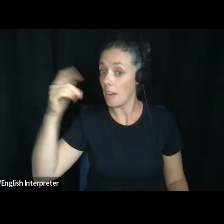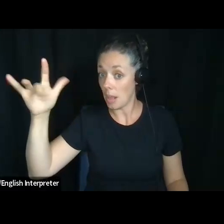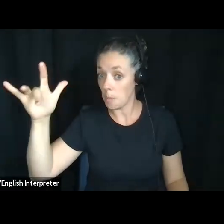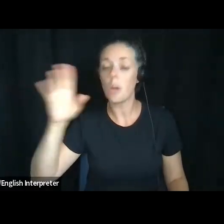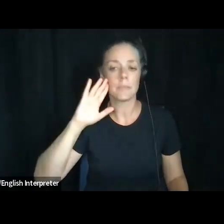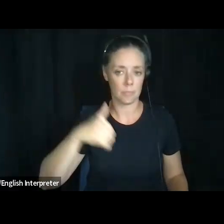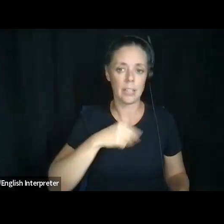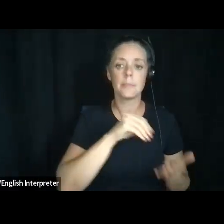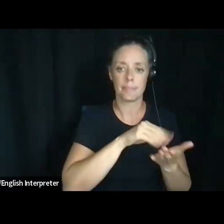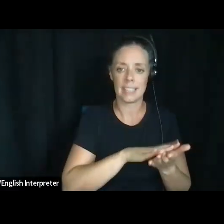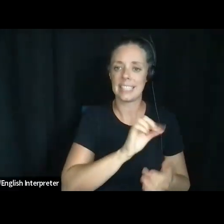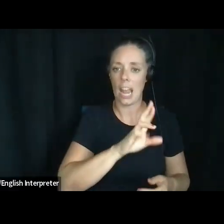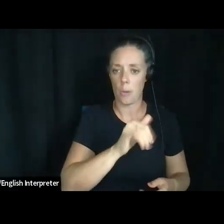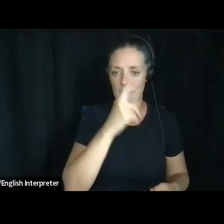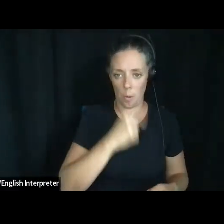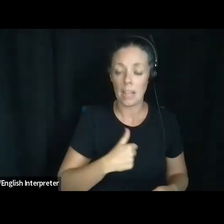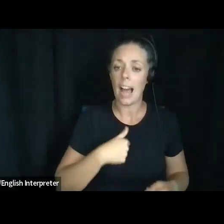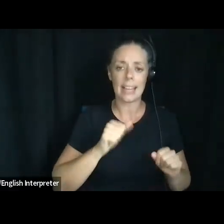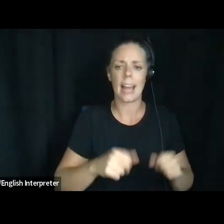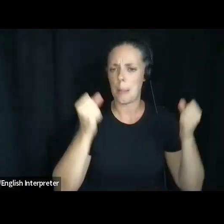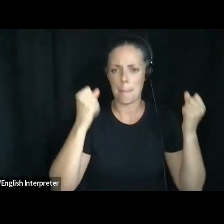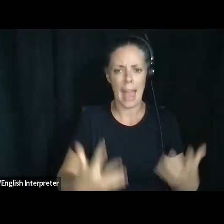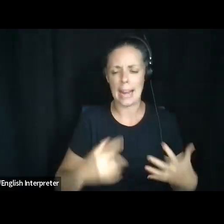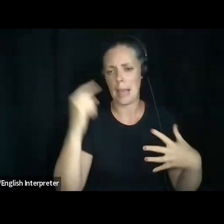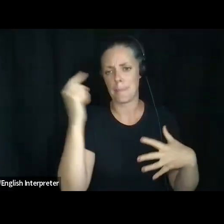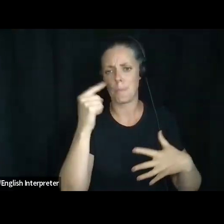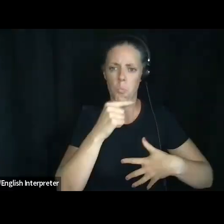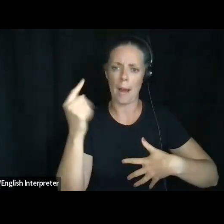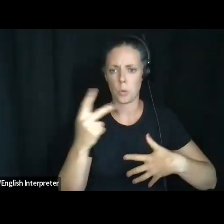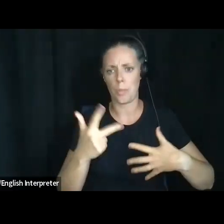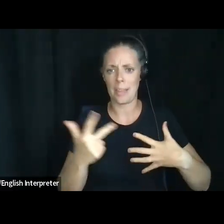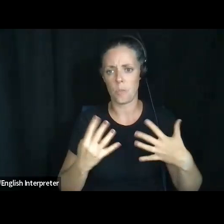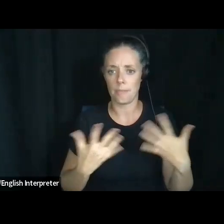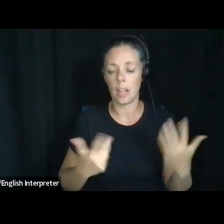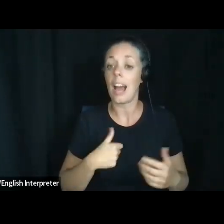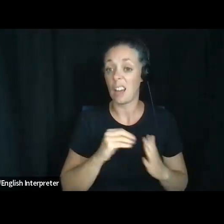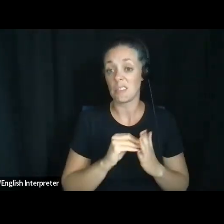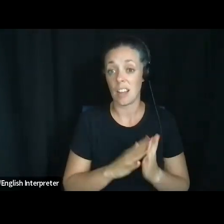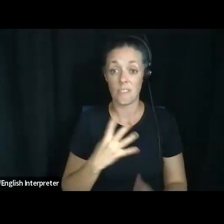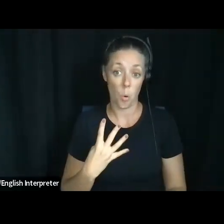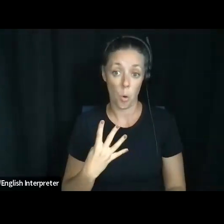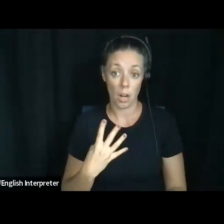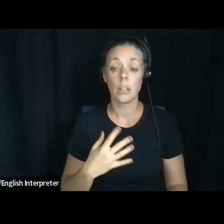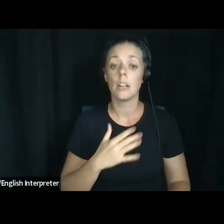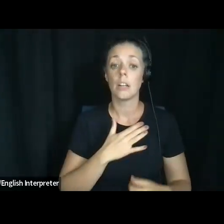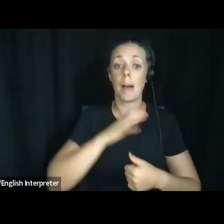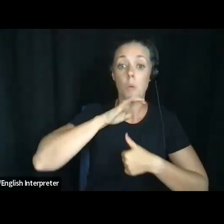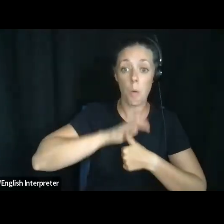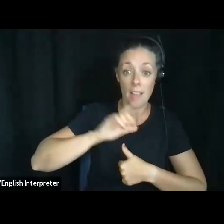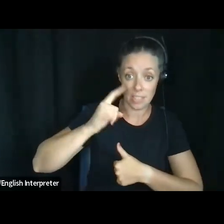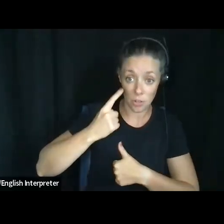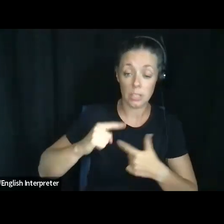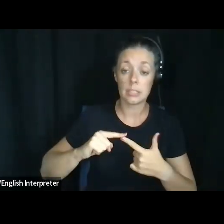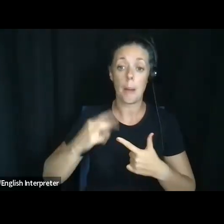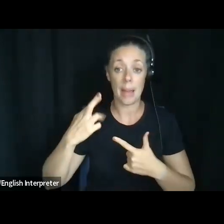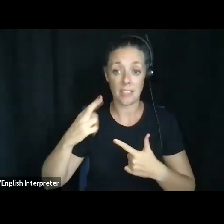have as many, you know, as I want down the line. Like I said, I have four, um, you know, my wife is first. My, my best friend